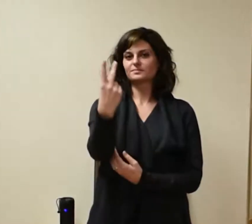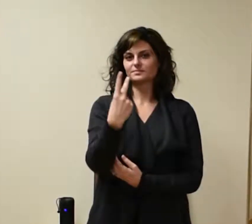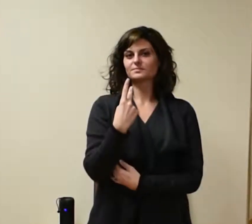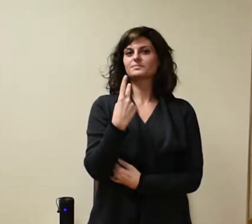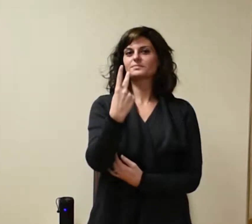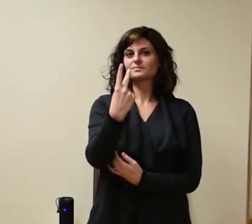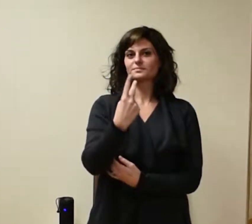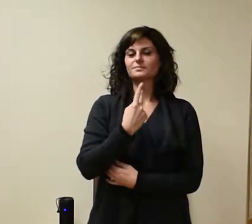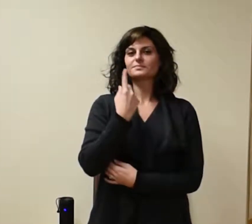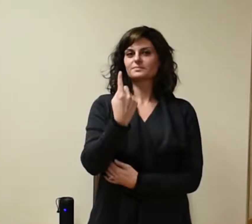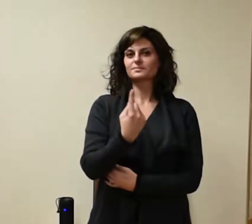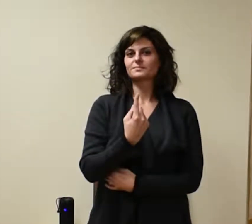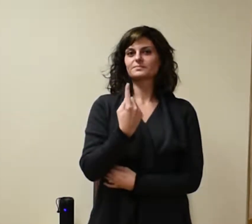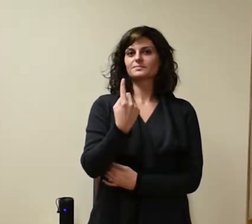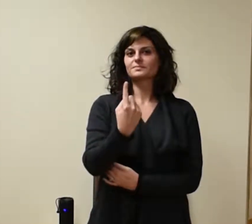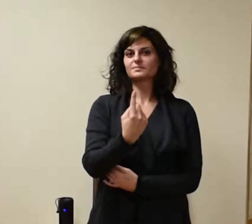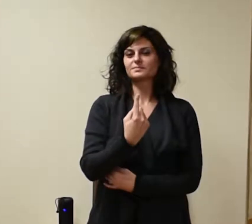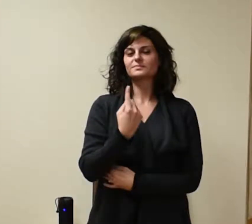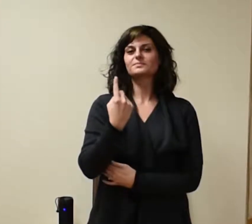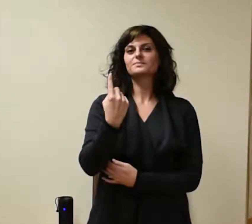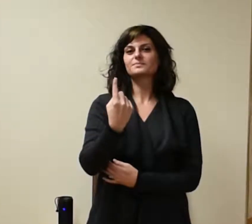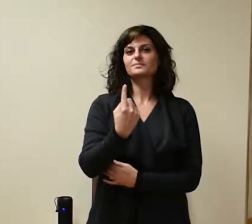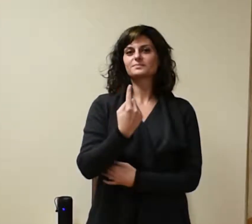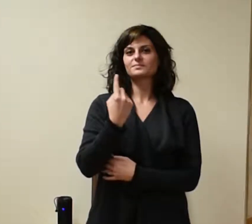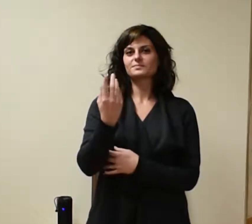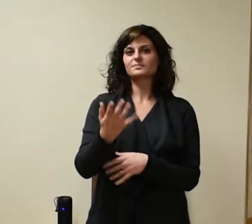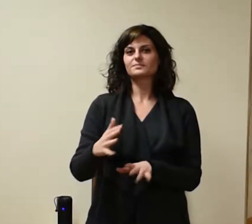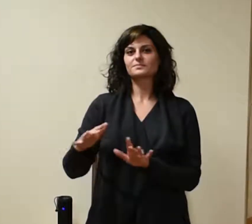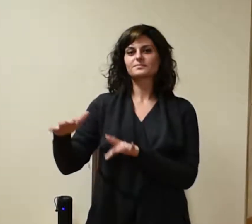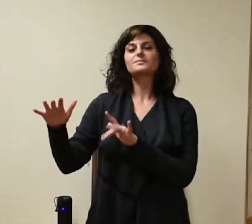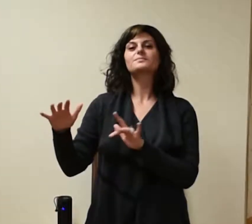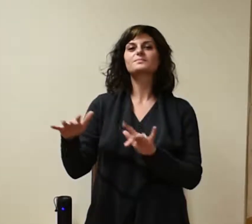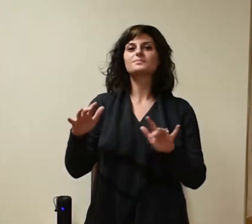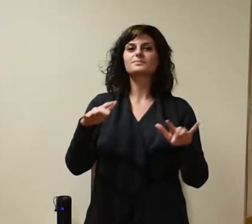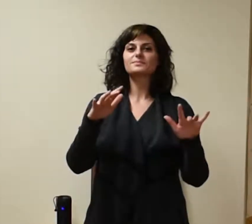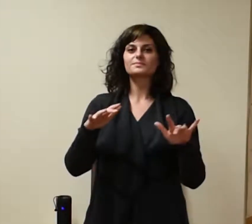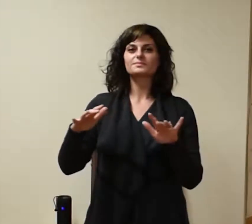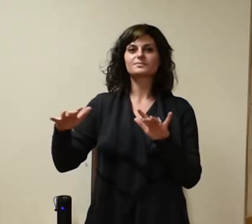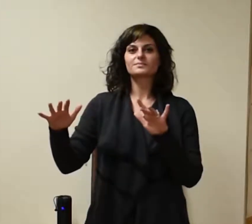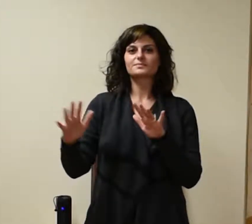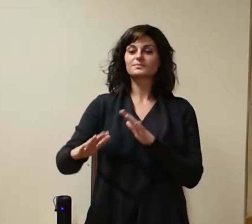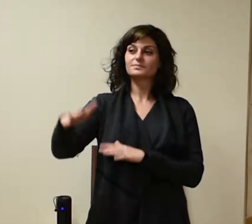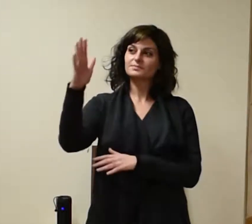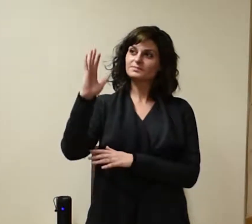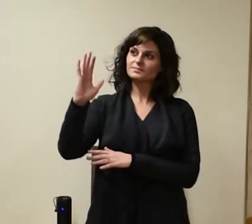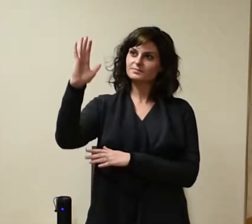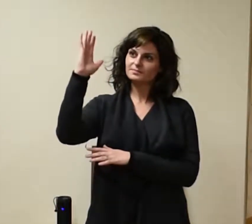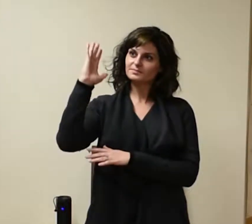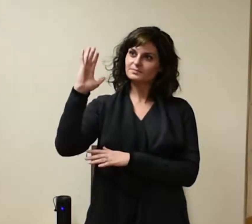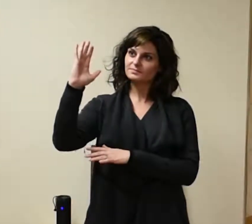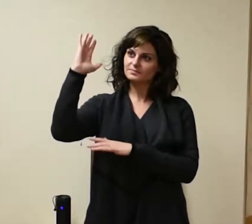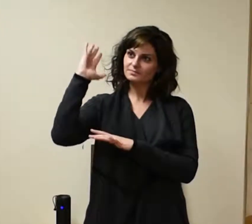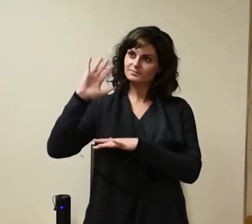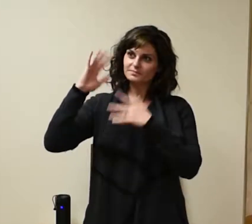one What was is over, yet